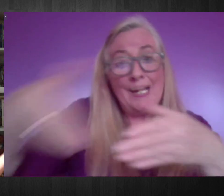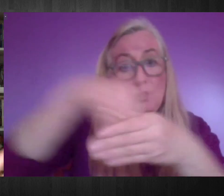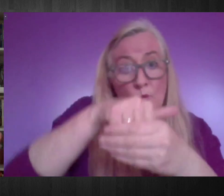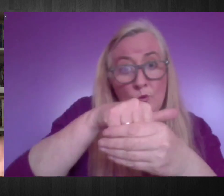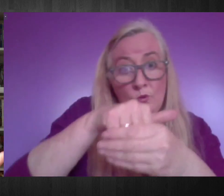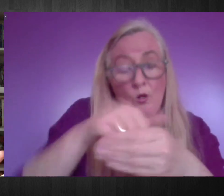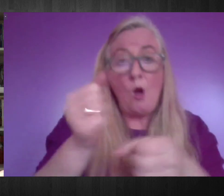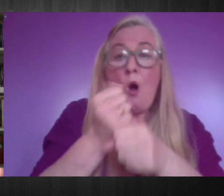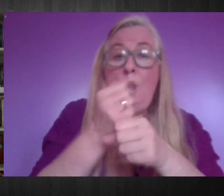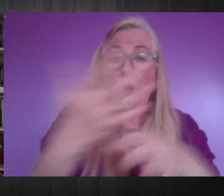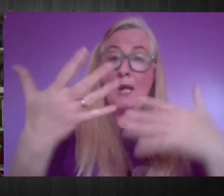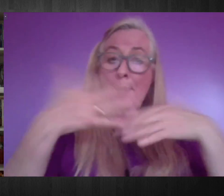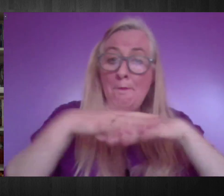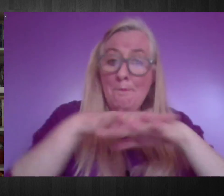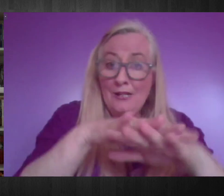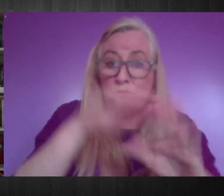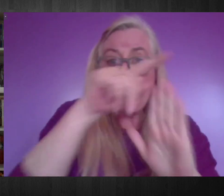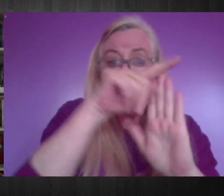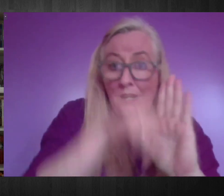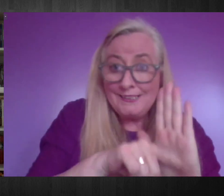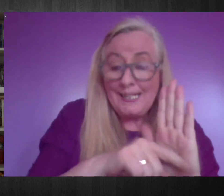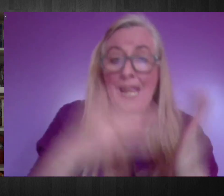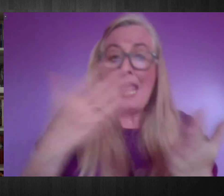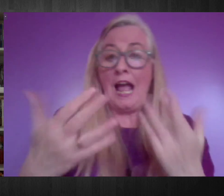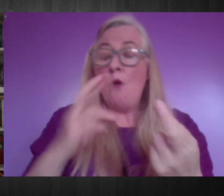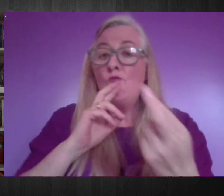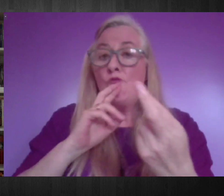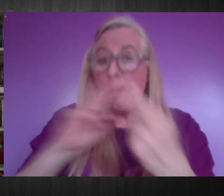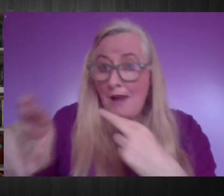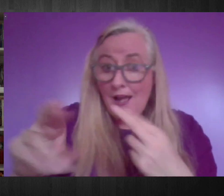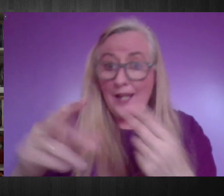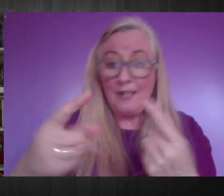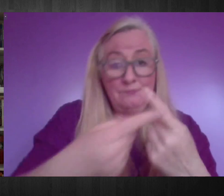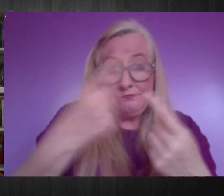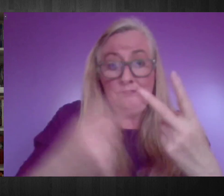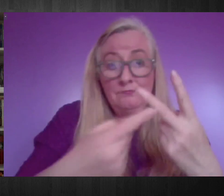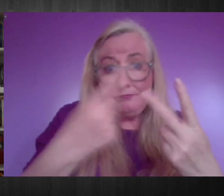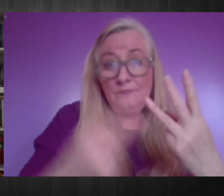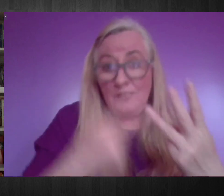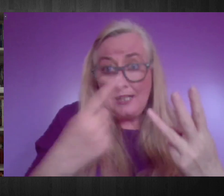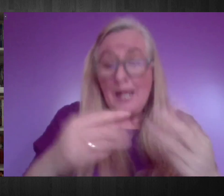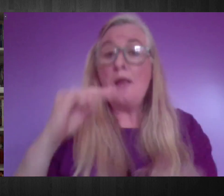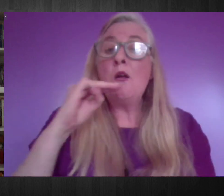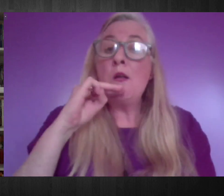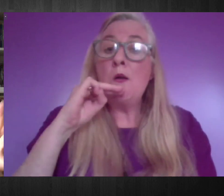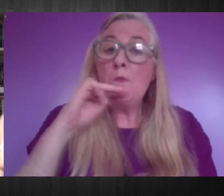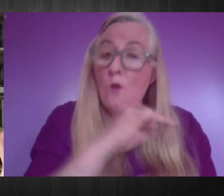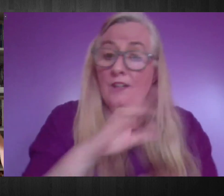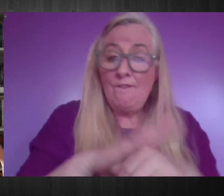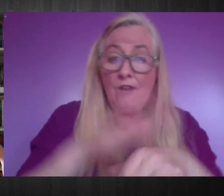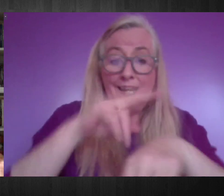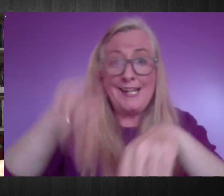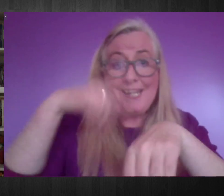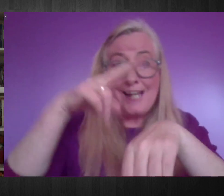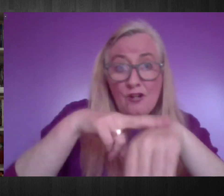policies and responses and all the recovery plans. And this is important for national plans and for